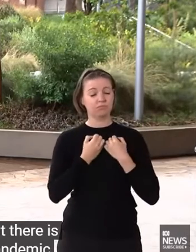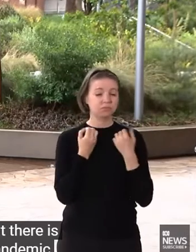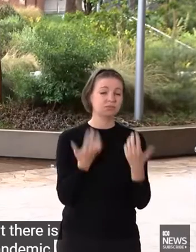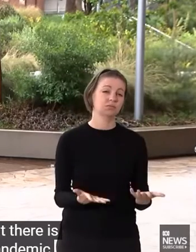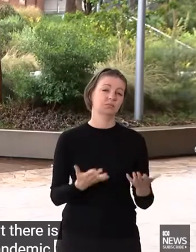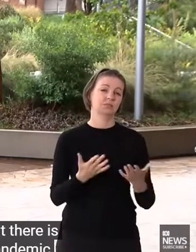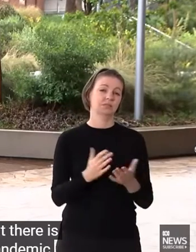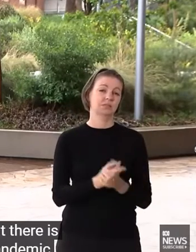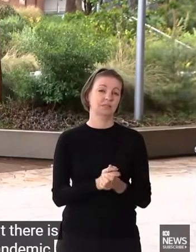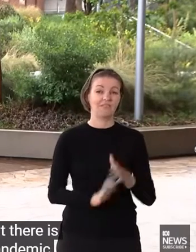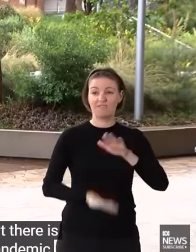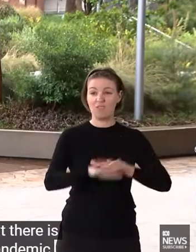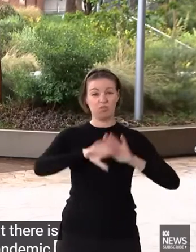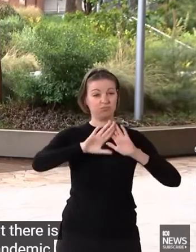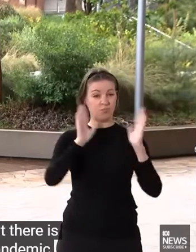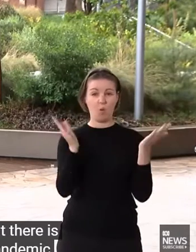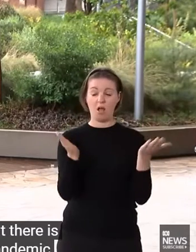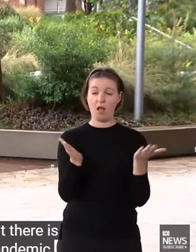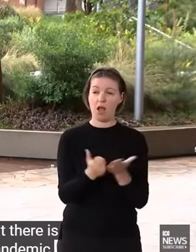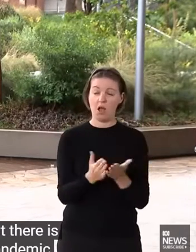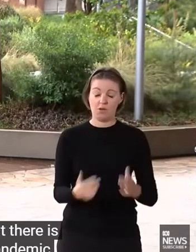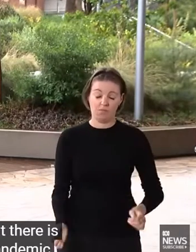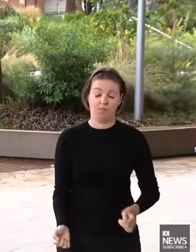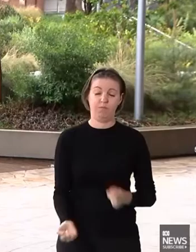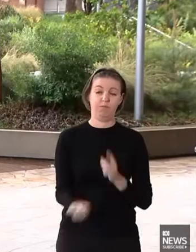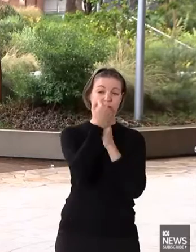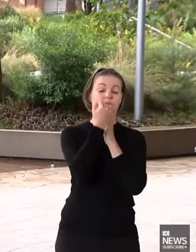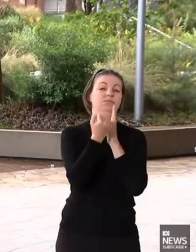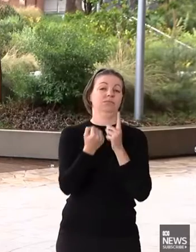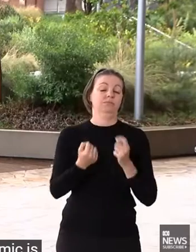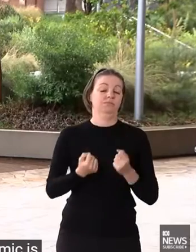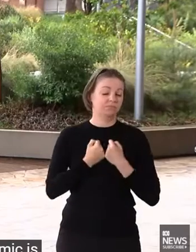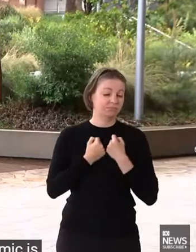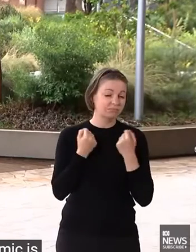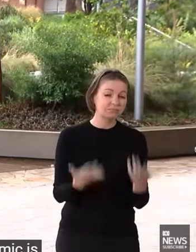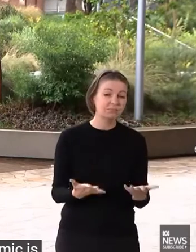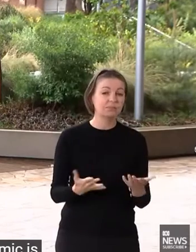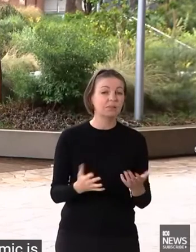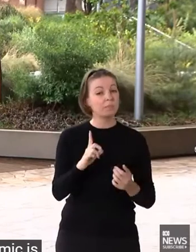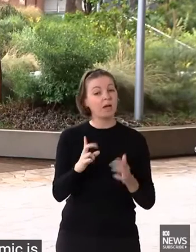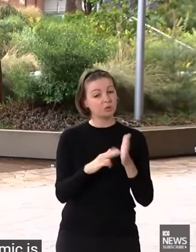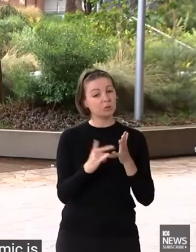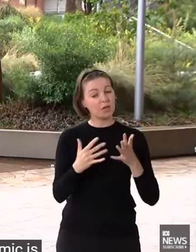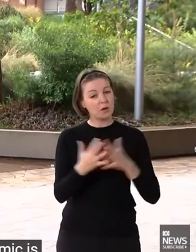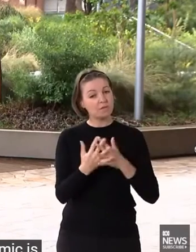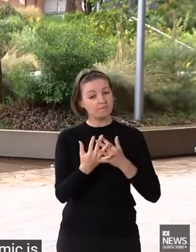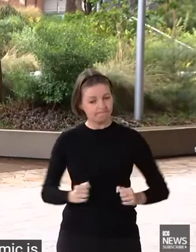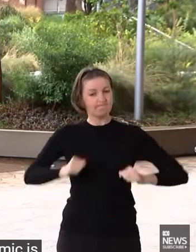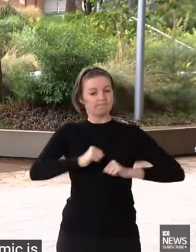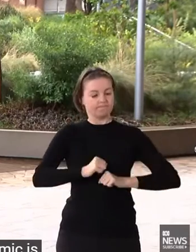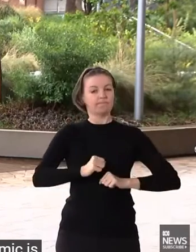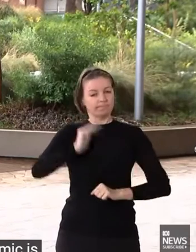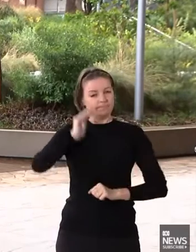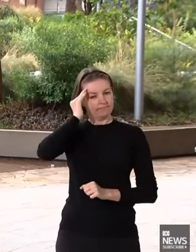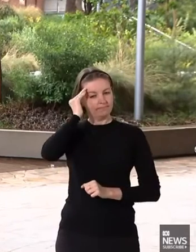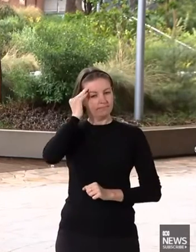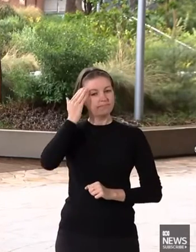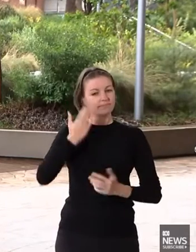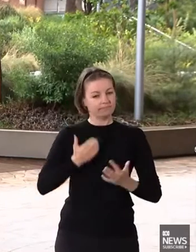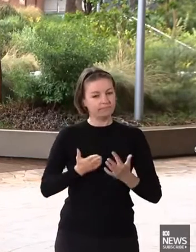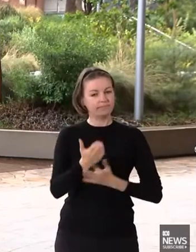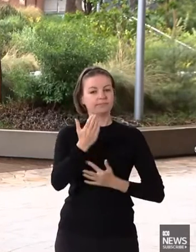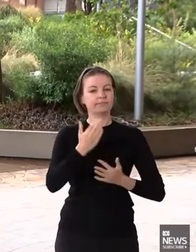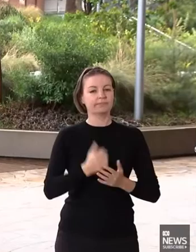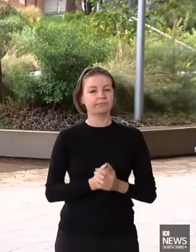pandemic has taken the world on. But New South Wales has continued to stand tall. And the reason we've stood tall,